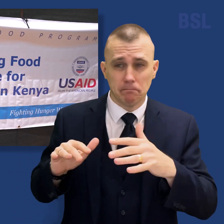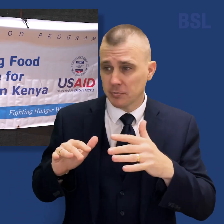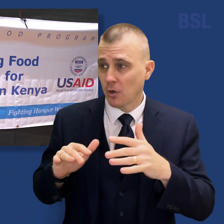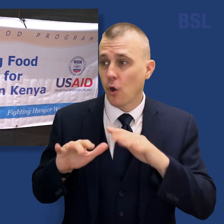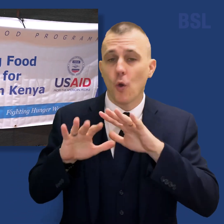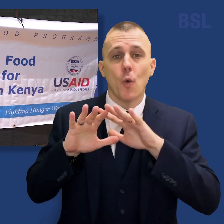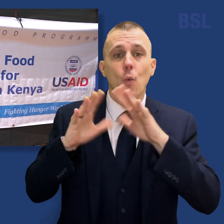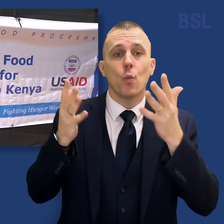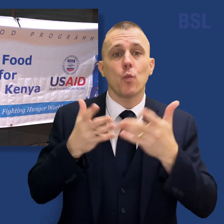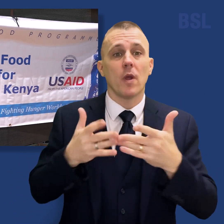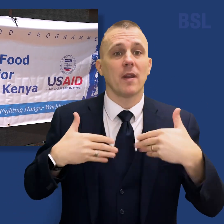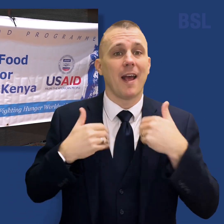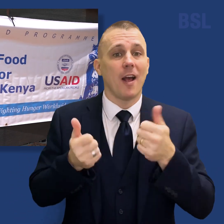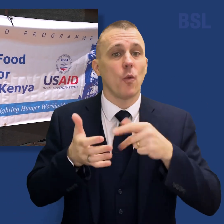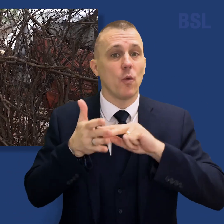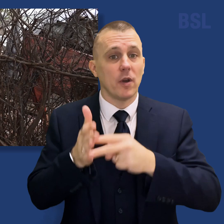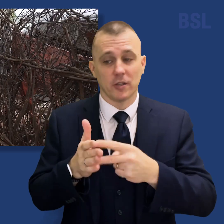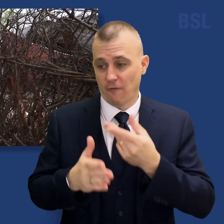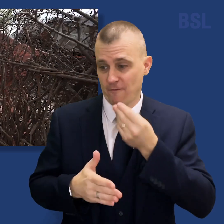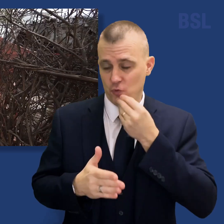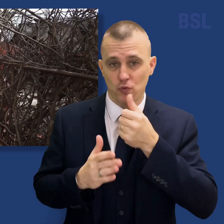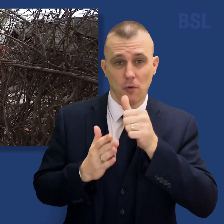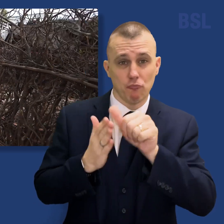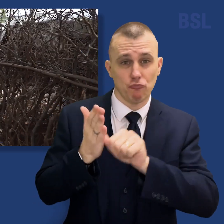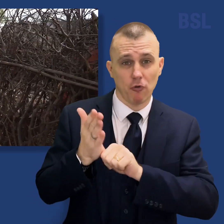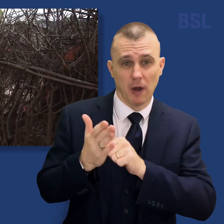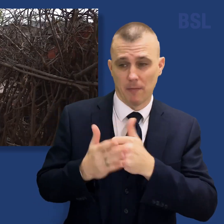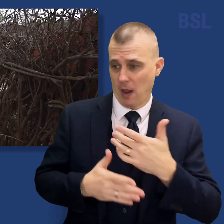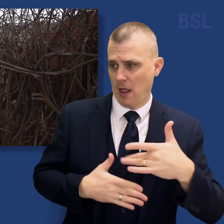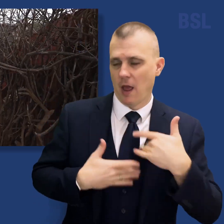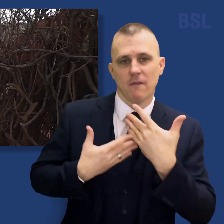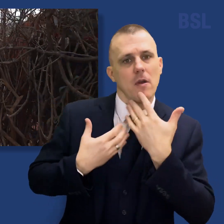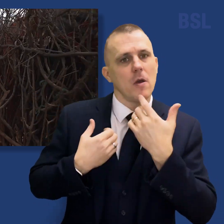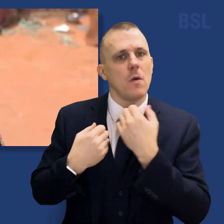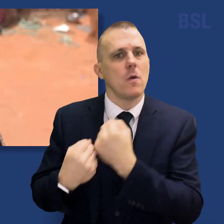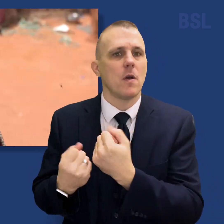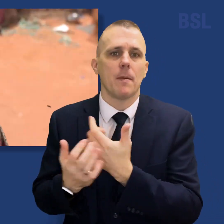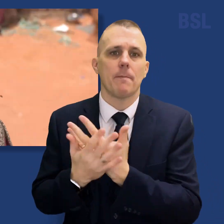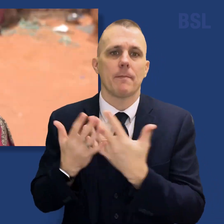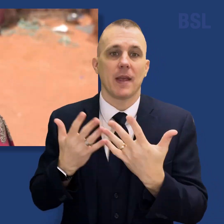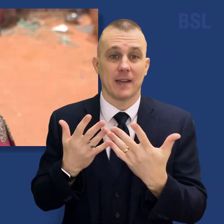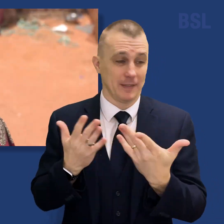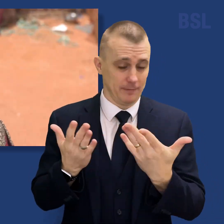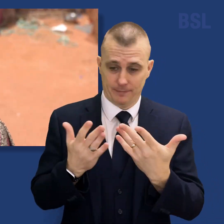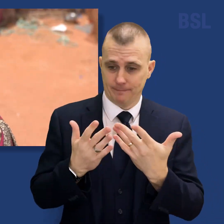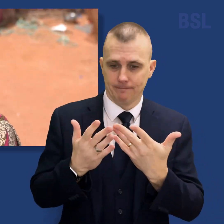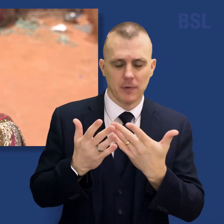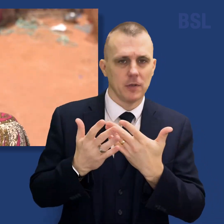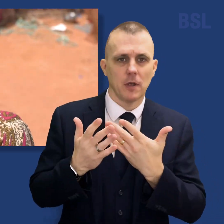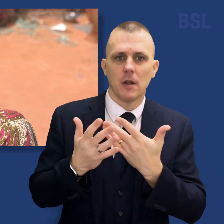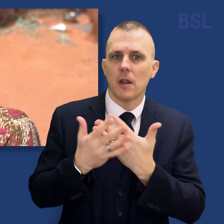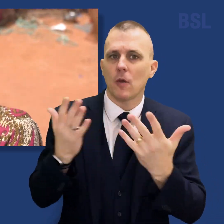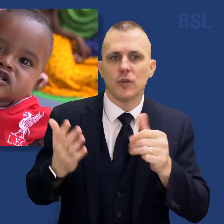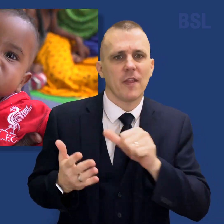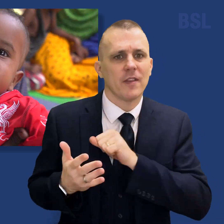Nations World Food Programme is a critical lifeline for many. Millions of people in dozens of countries rely on the